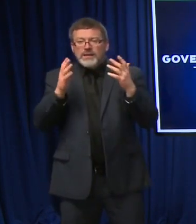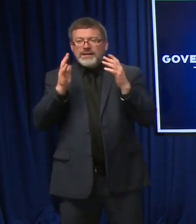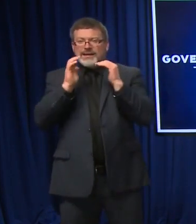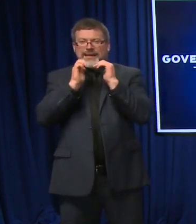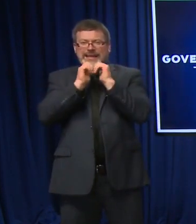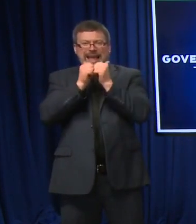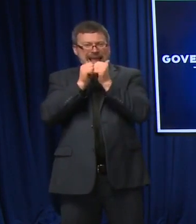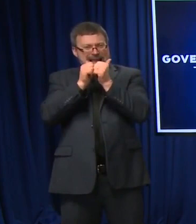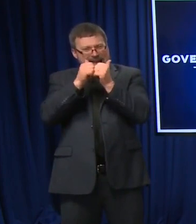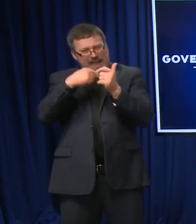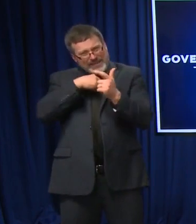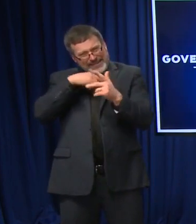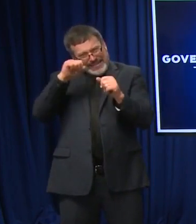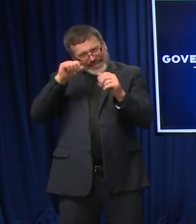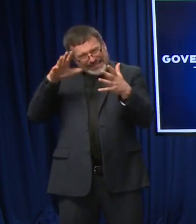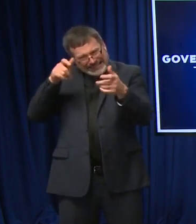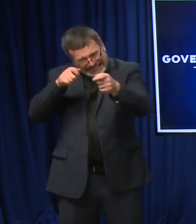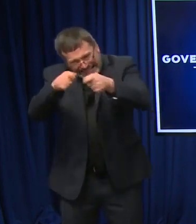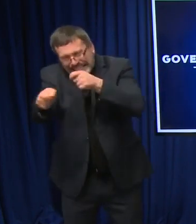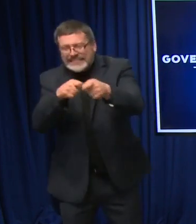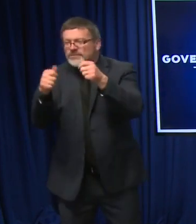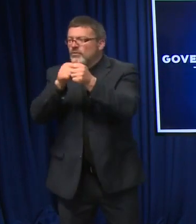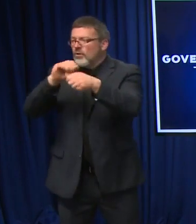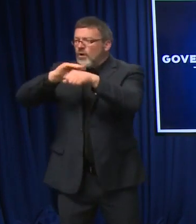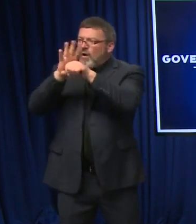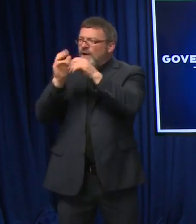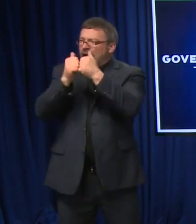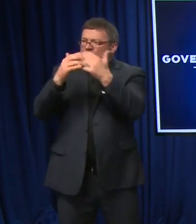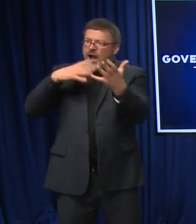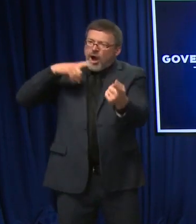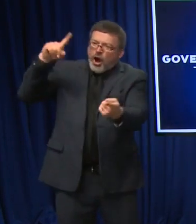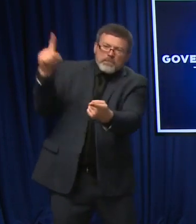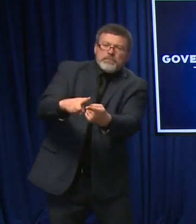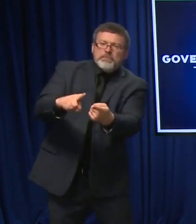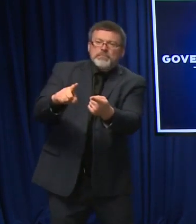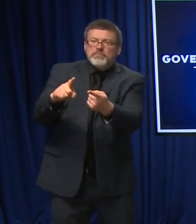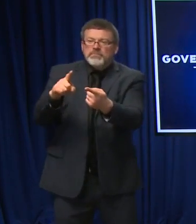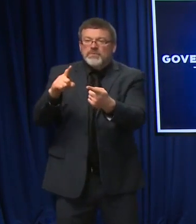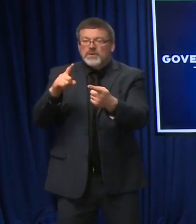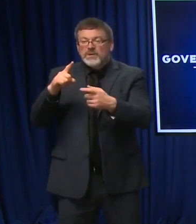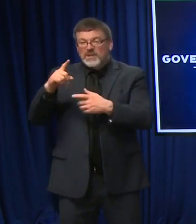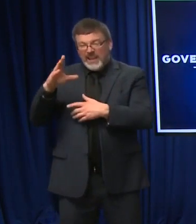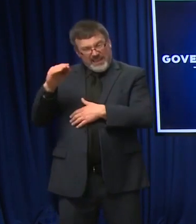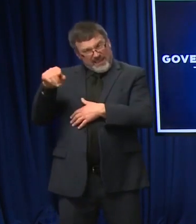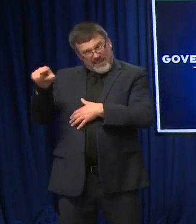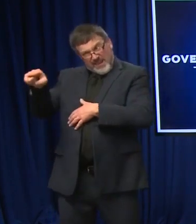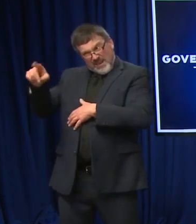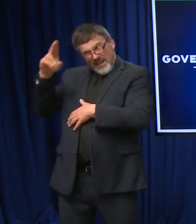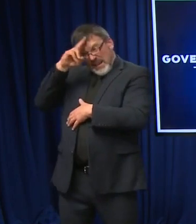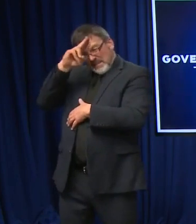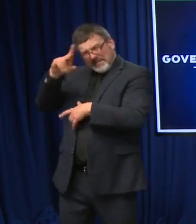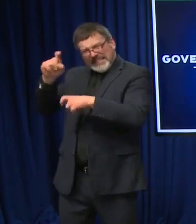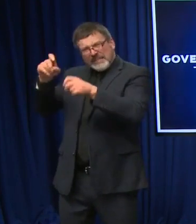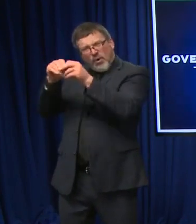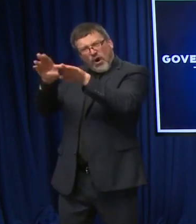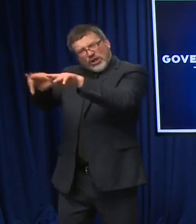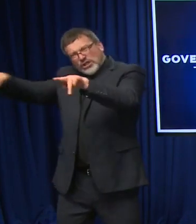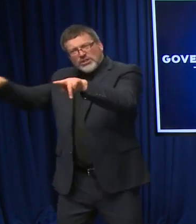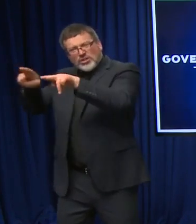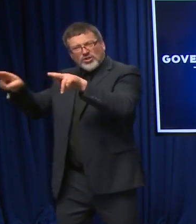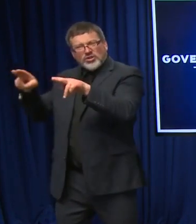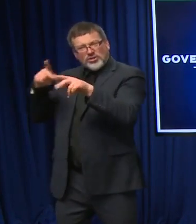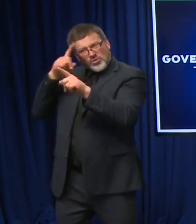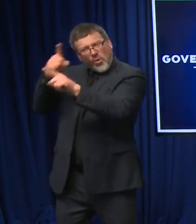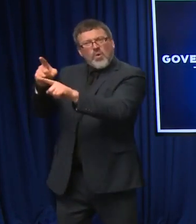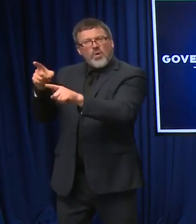just rely on increasing beds in hospitals? Thank you. Sure. So just on your initial